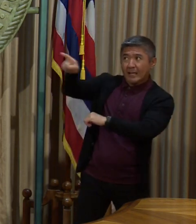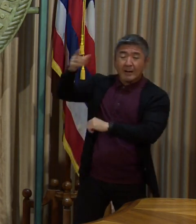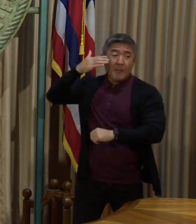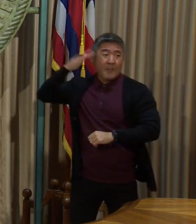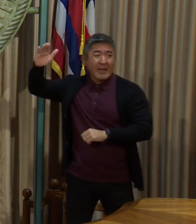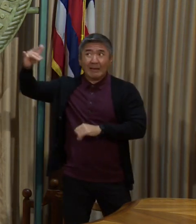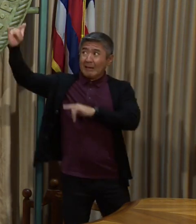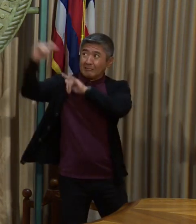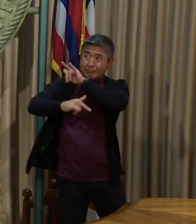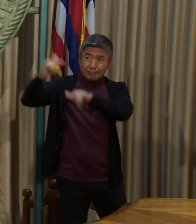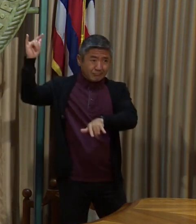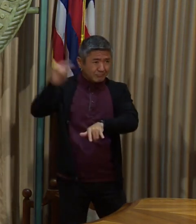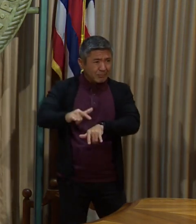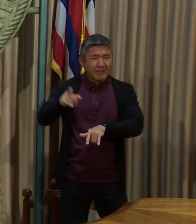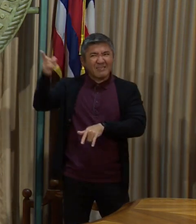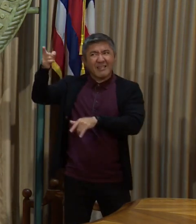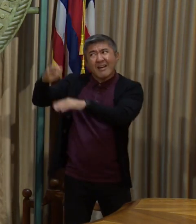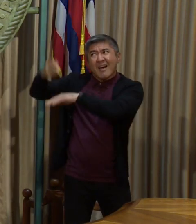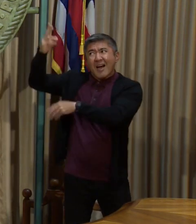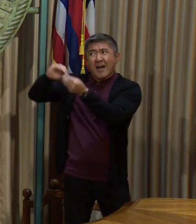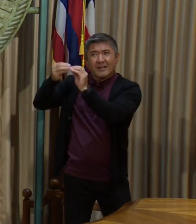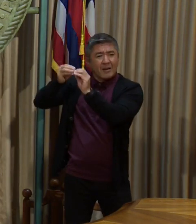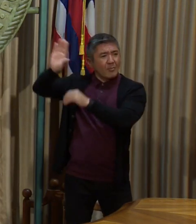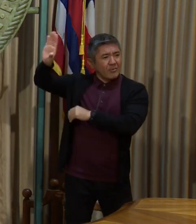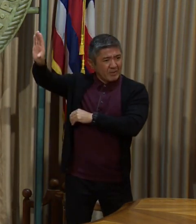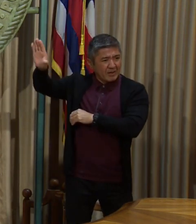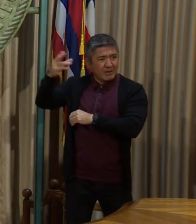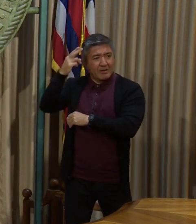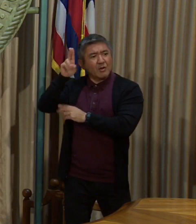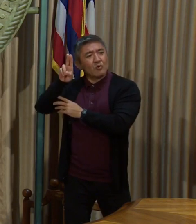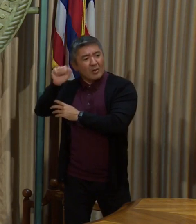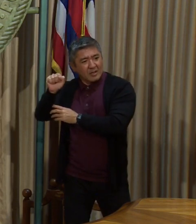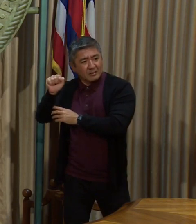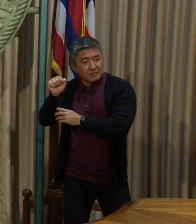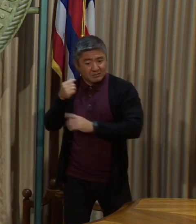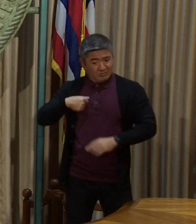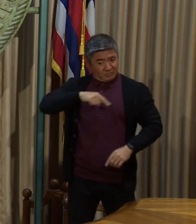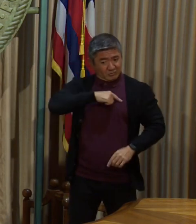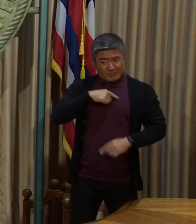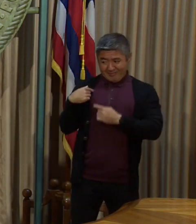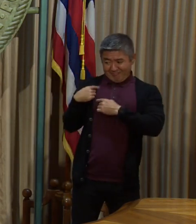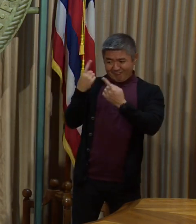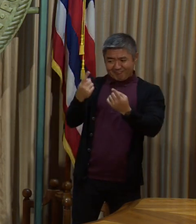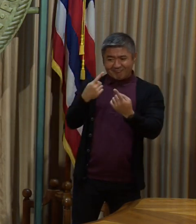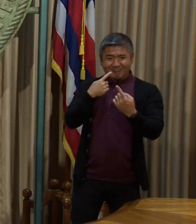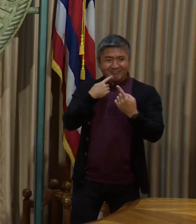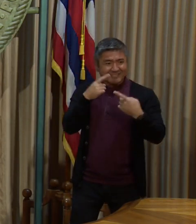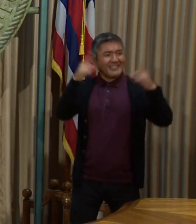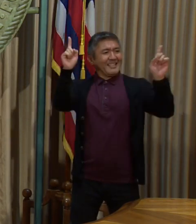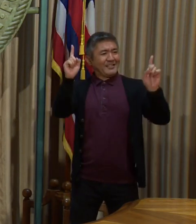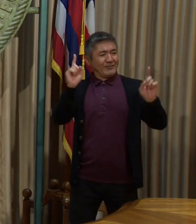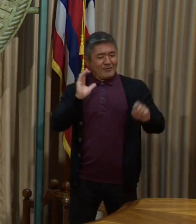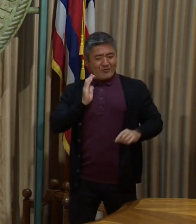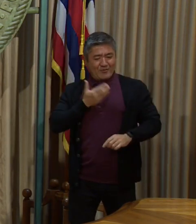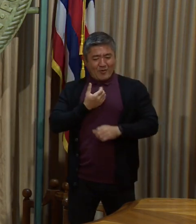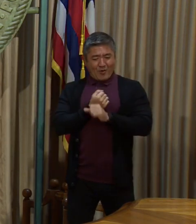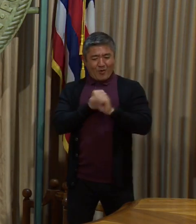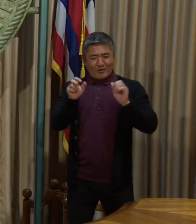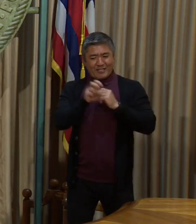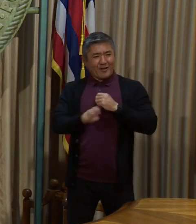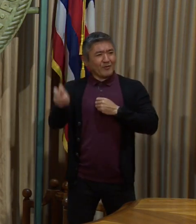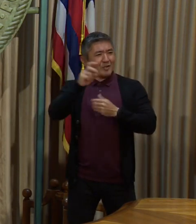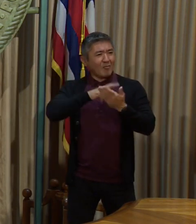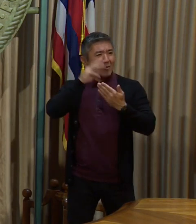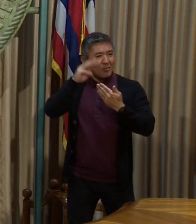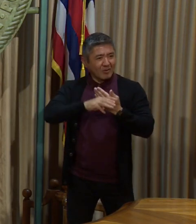ours. And we have been successful in our Safe Travels Program. As the Lieutenant Governor had said, you know, we brought